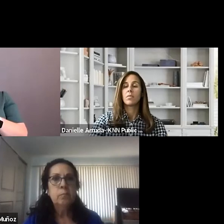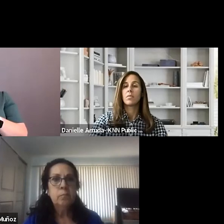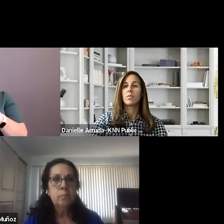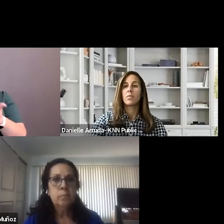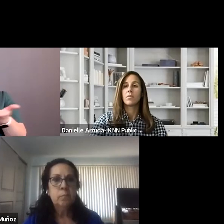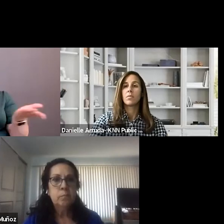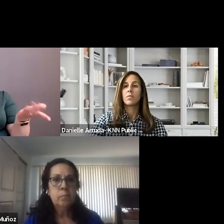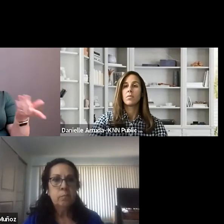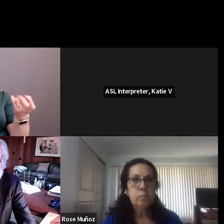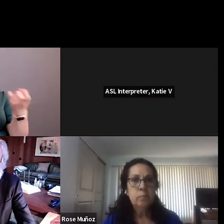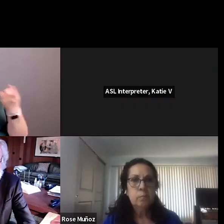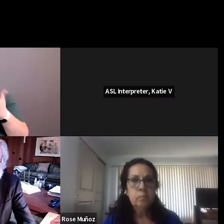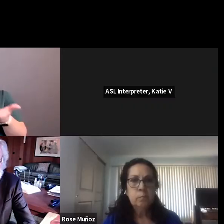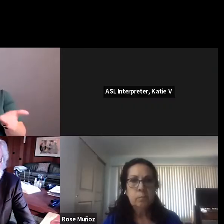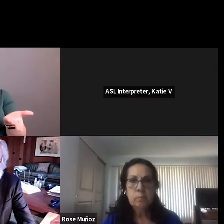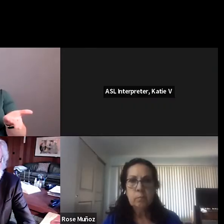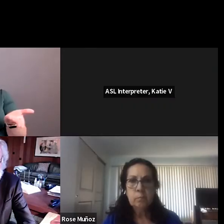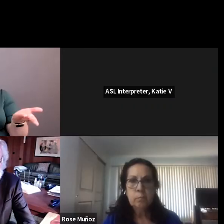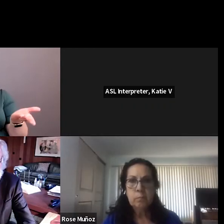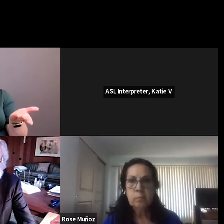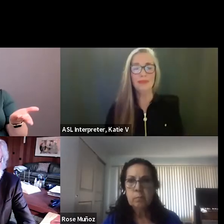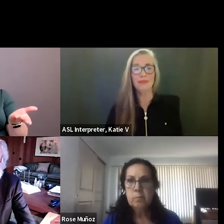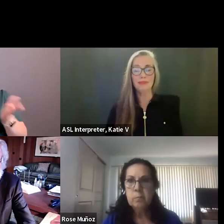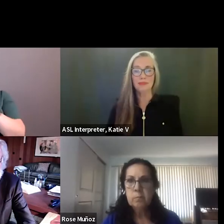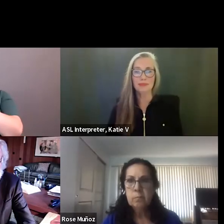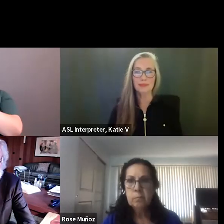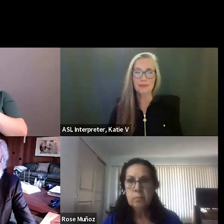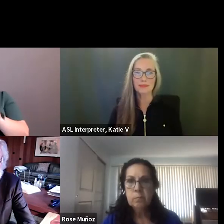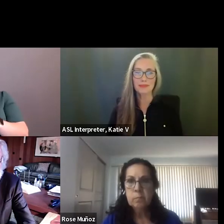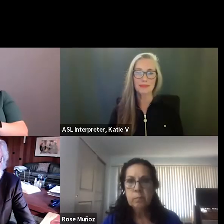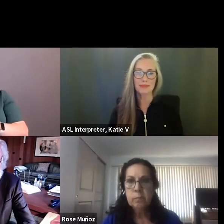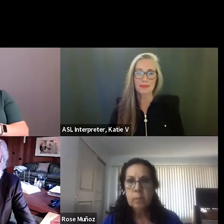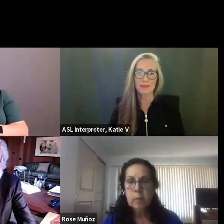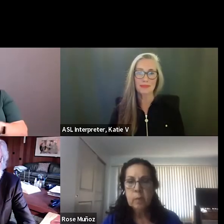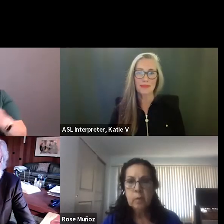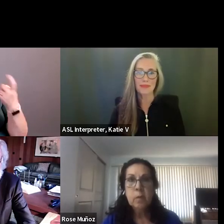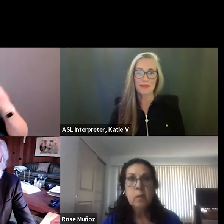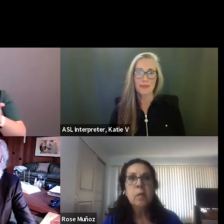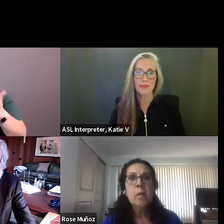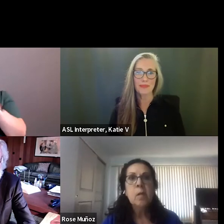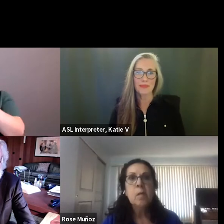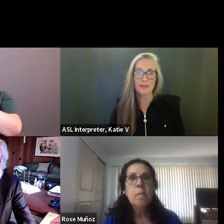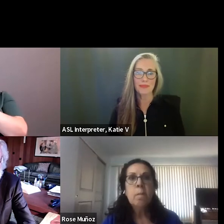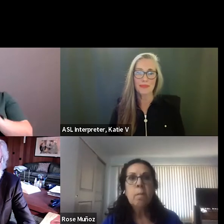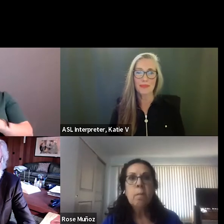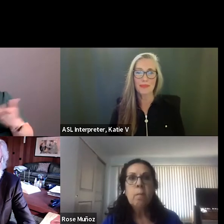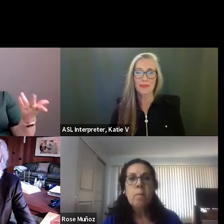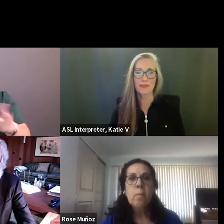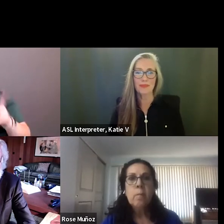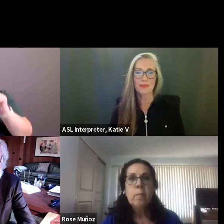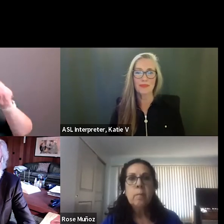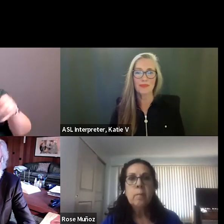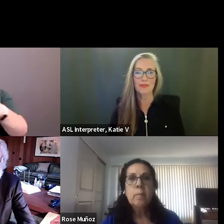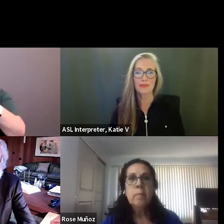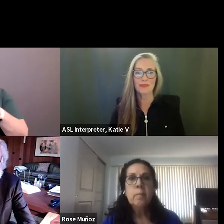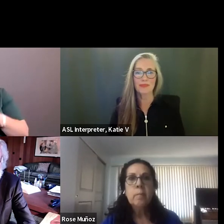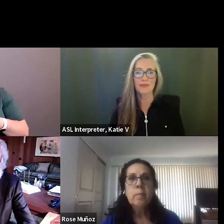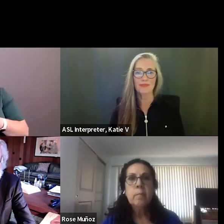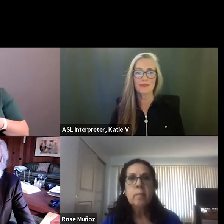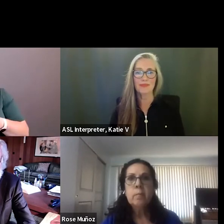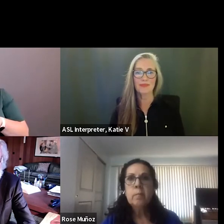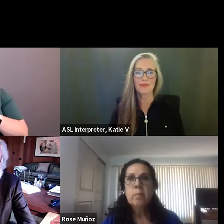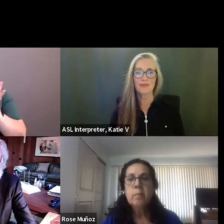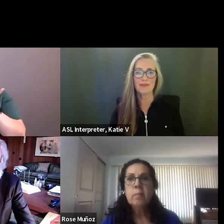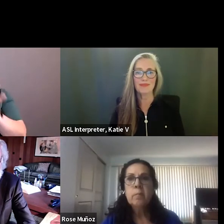And I think that's it, but we have, if you have any questions on any of it, our experts are here to help answer those questions.